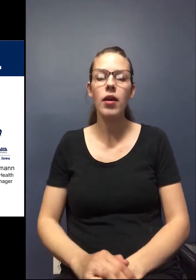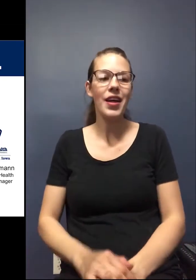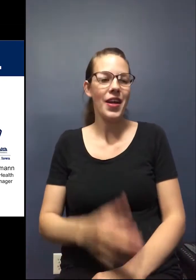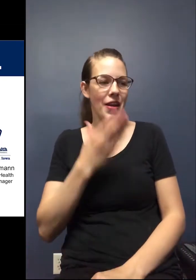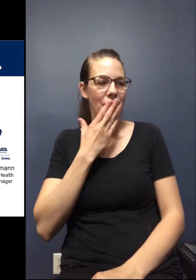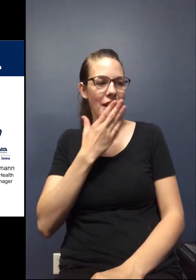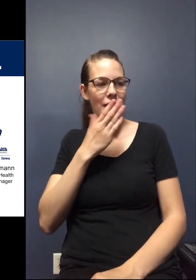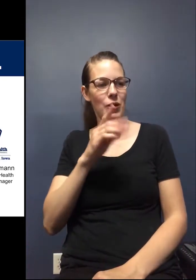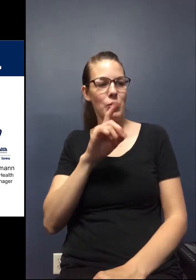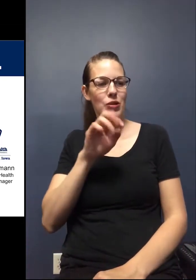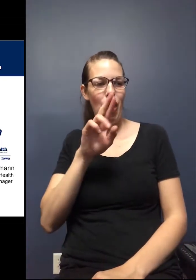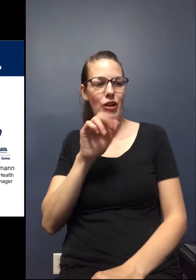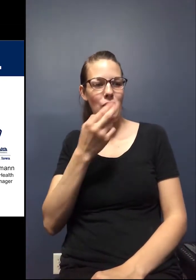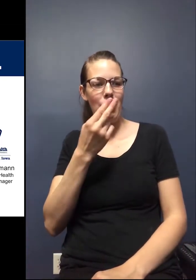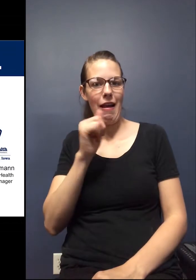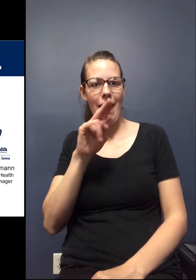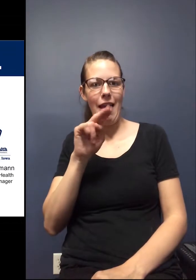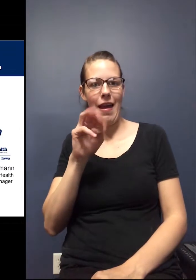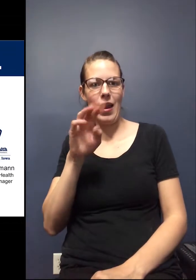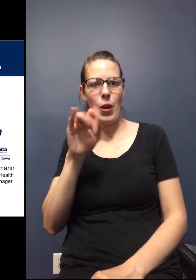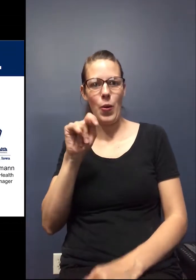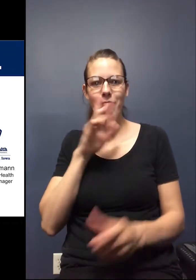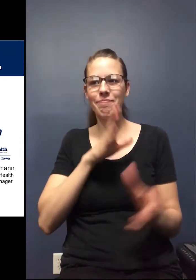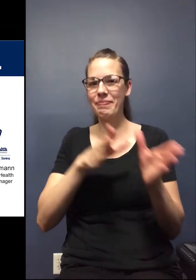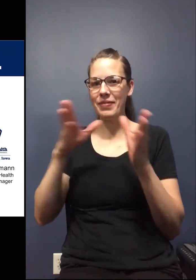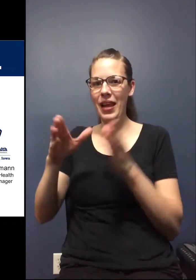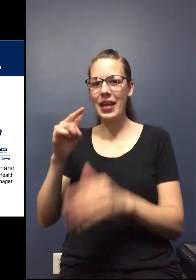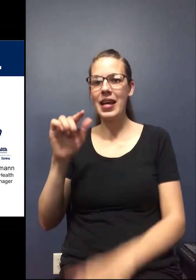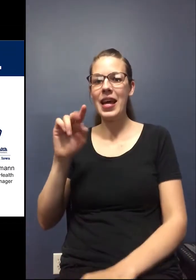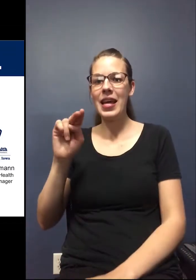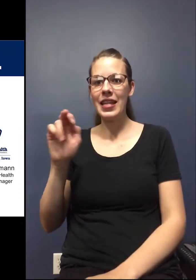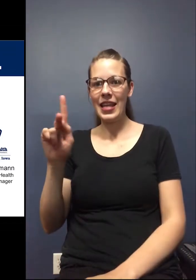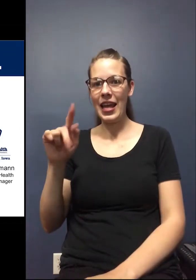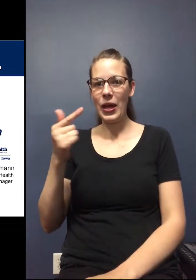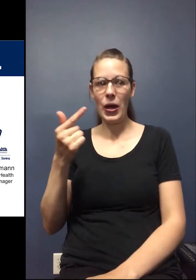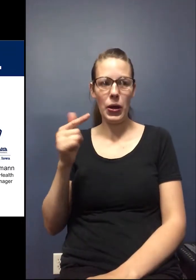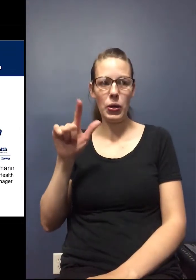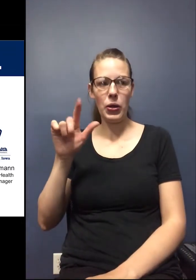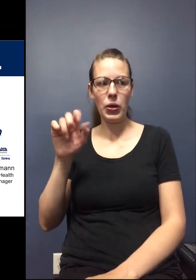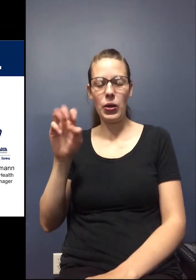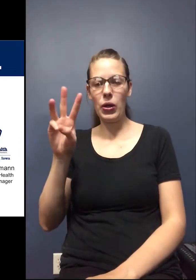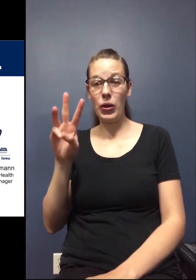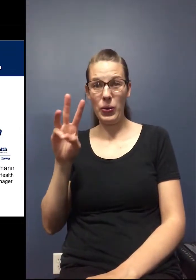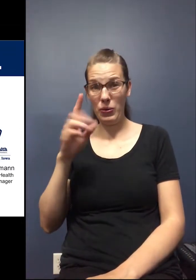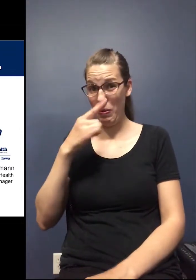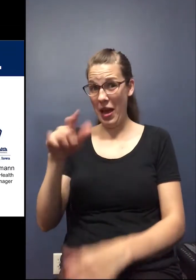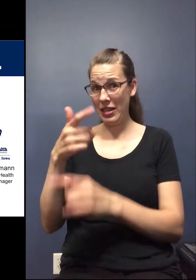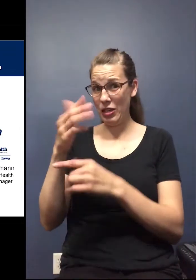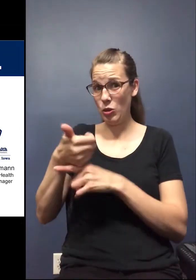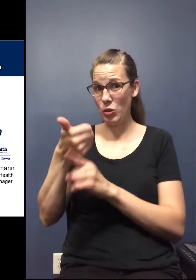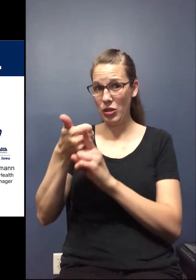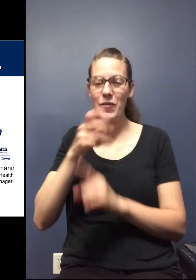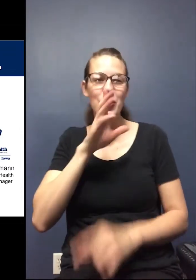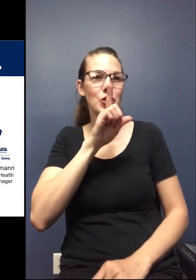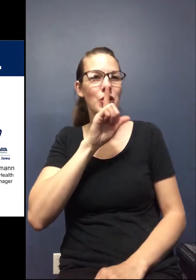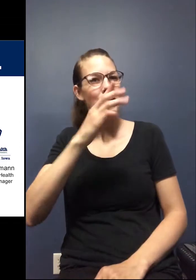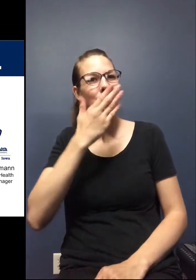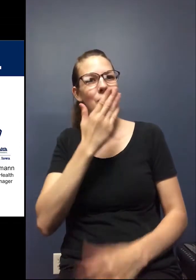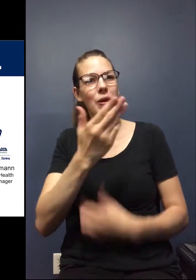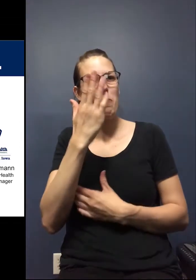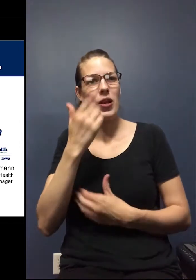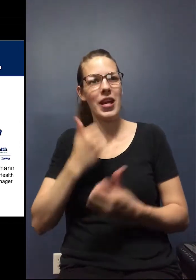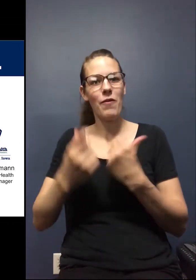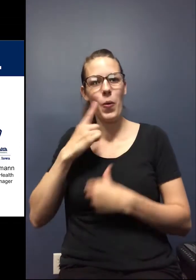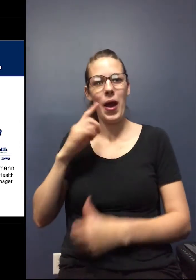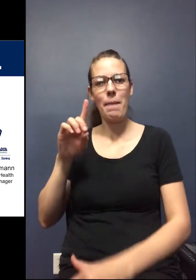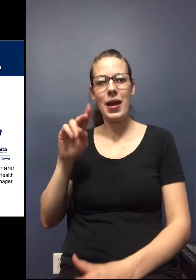Thank you, Dr. Hanawalt. I'm going to move next to Nick Glew. Nick, would you like to introduce yourself, please? Sure. Good morning, everyone. My